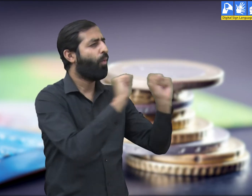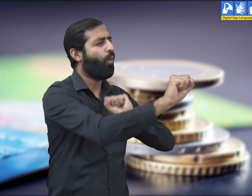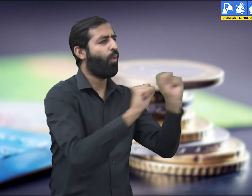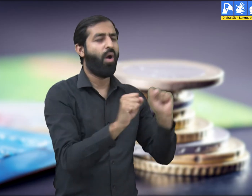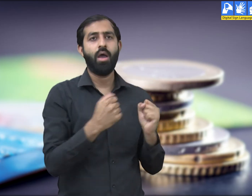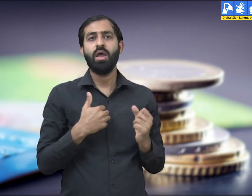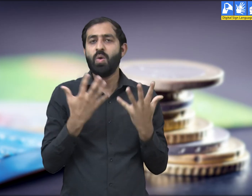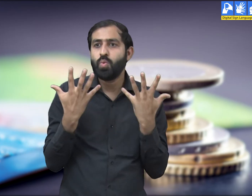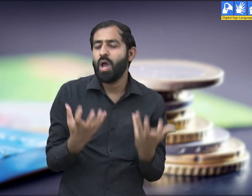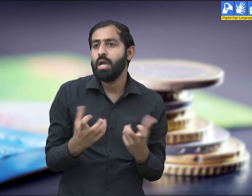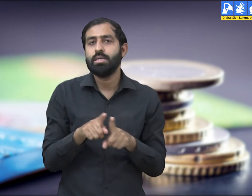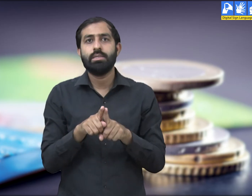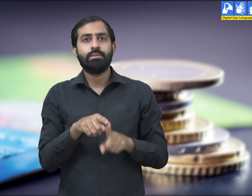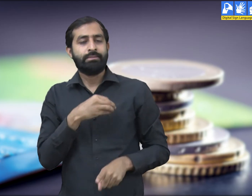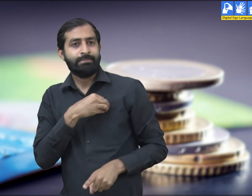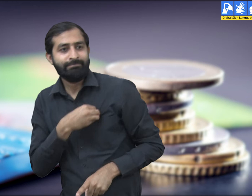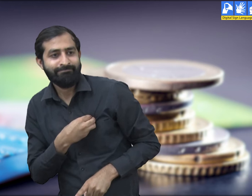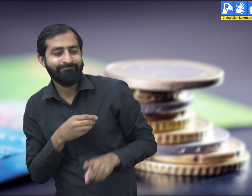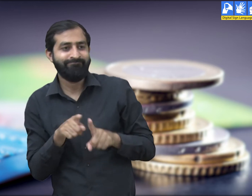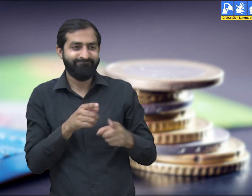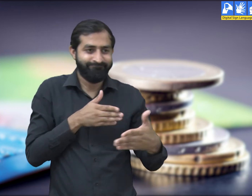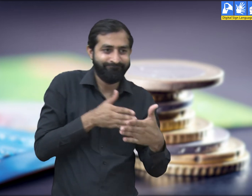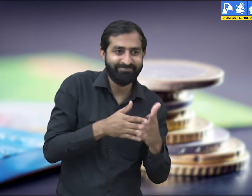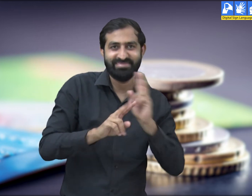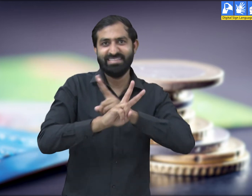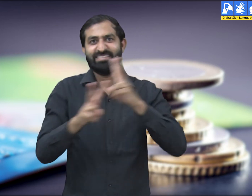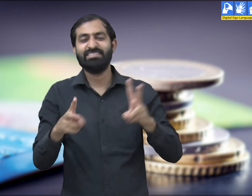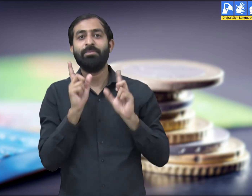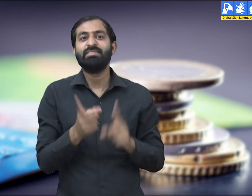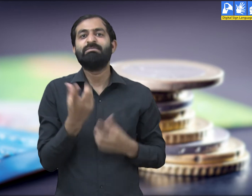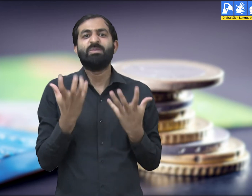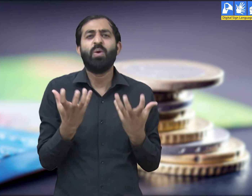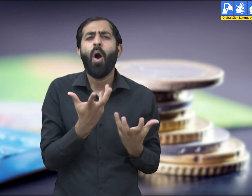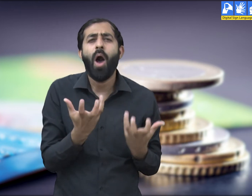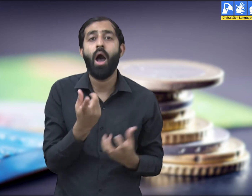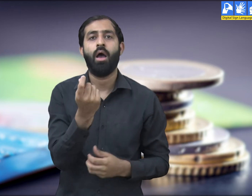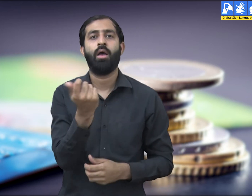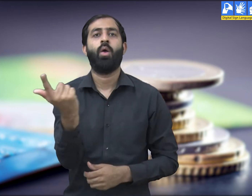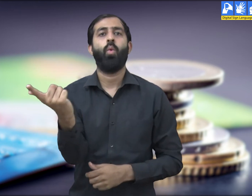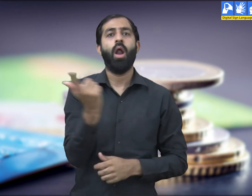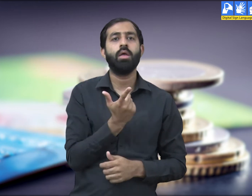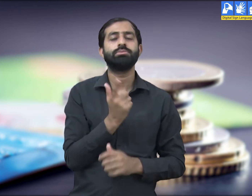Yet there are many people from the rural areas who need finances to meet some needs.